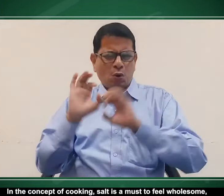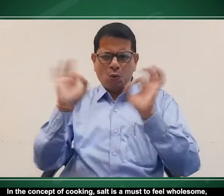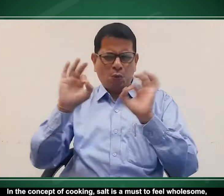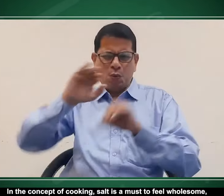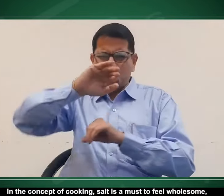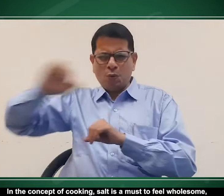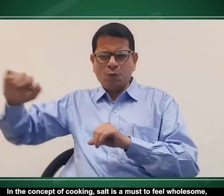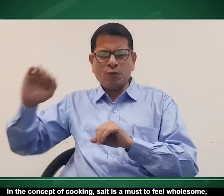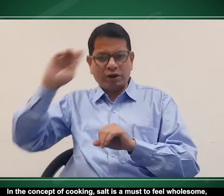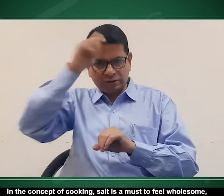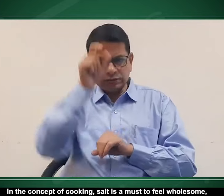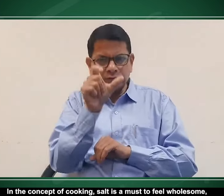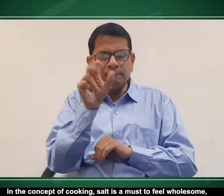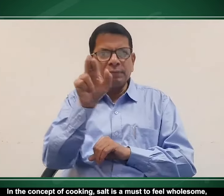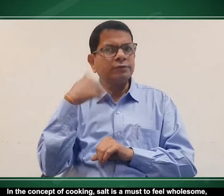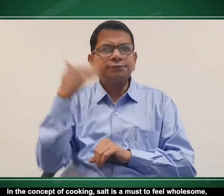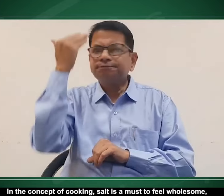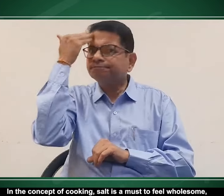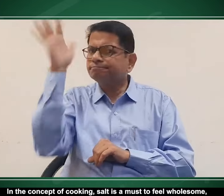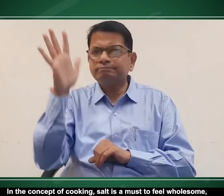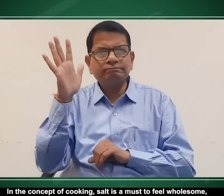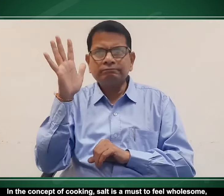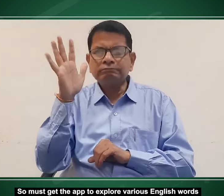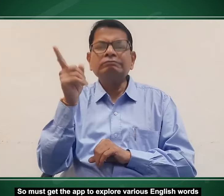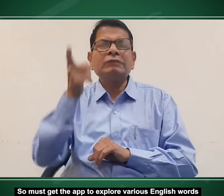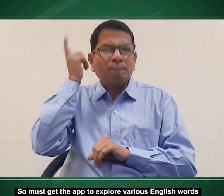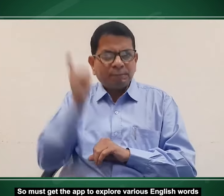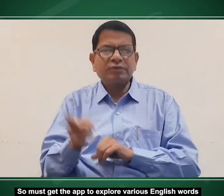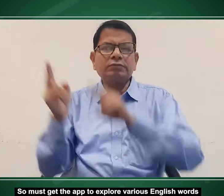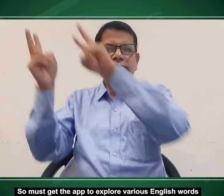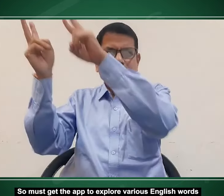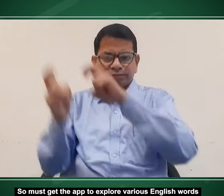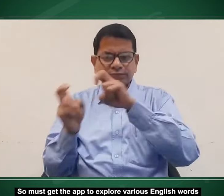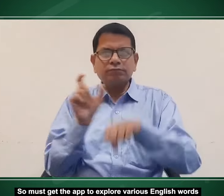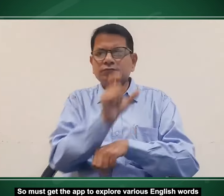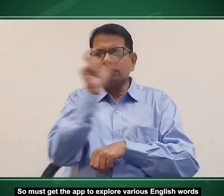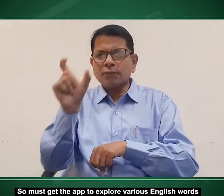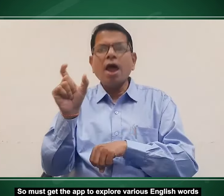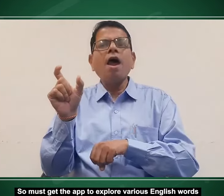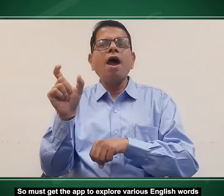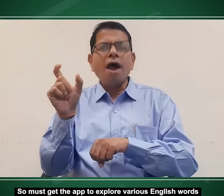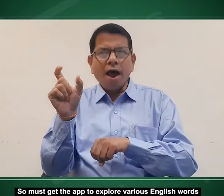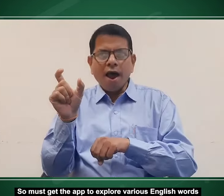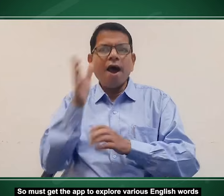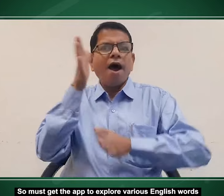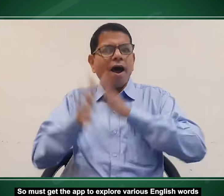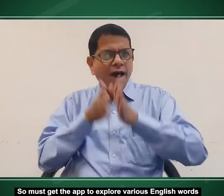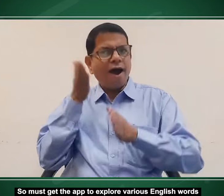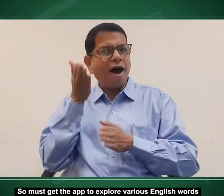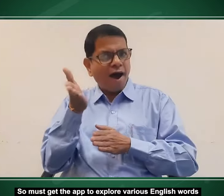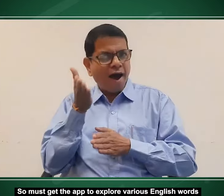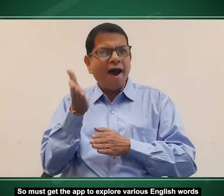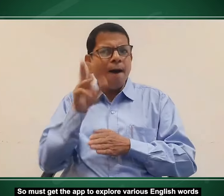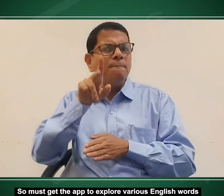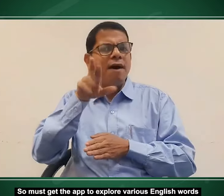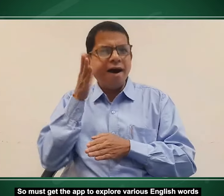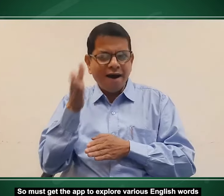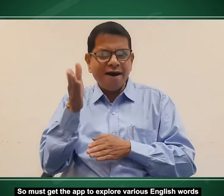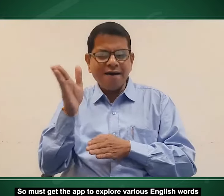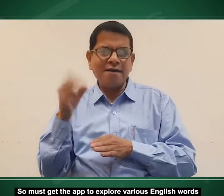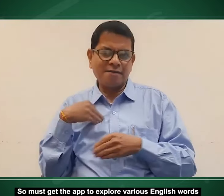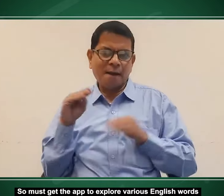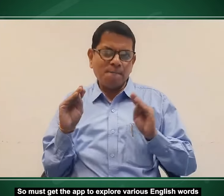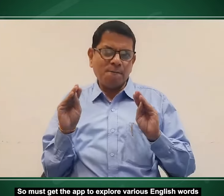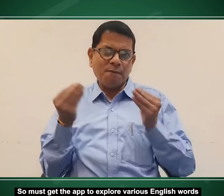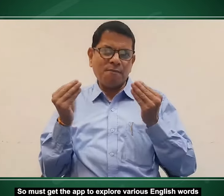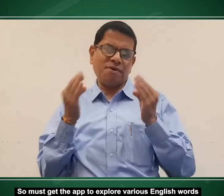just like salty your vocabulary learning same so you get the app if you want to see improvement and explore various english